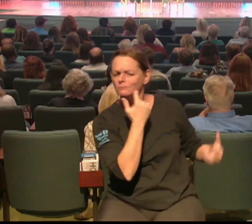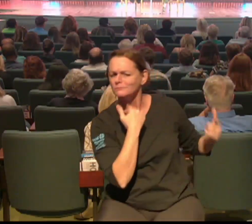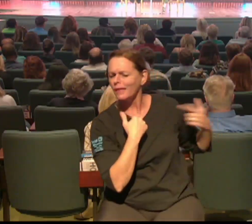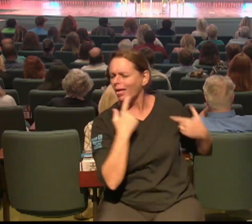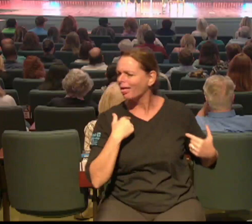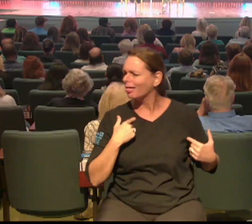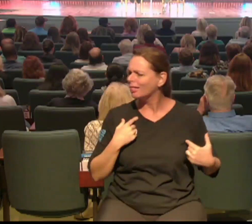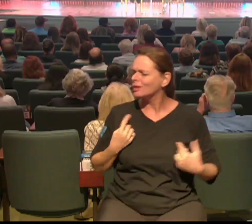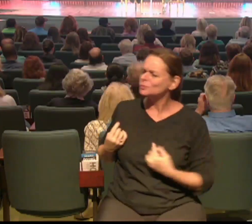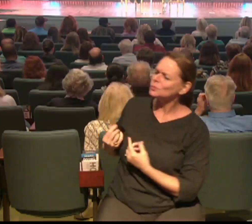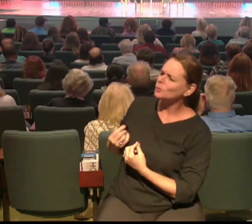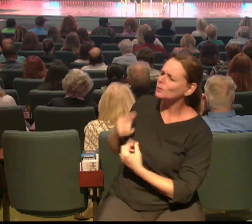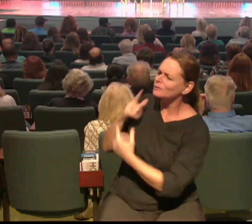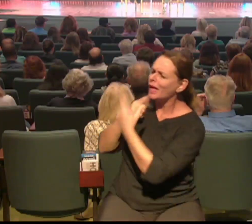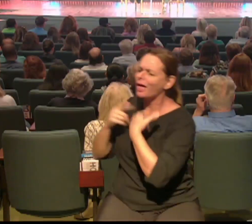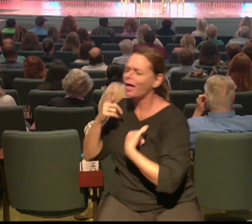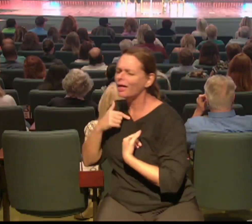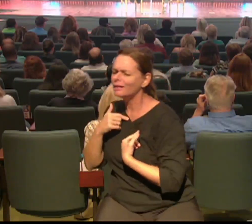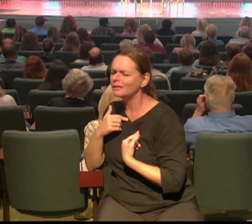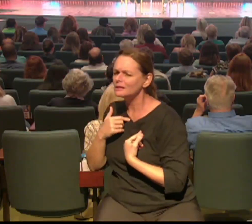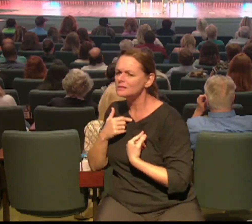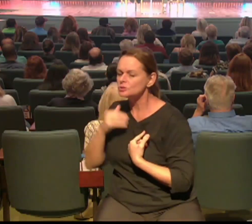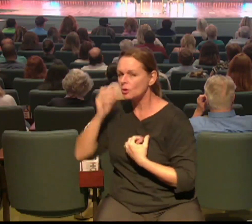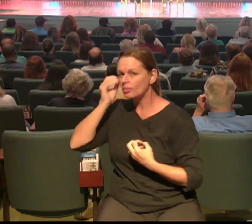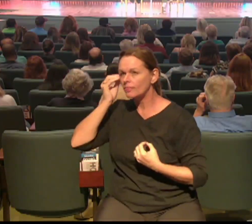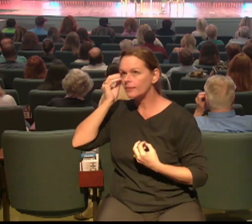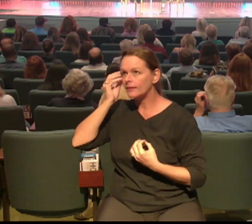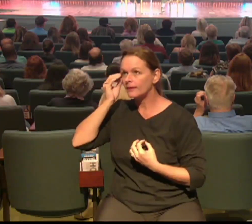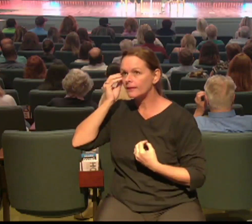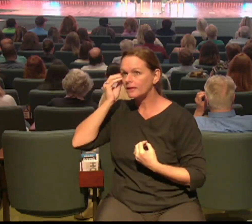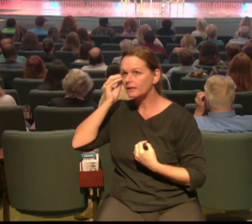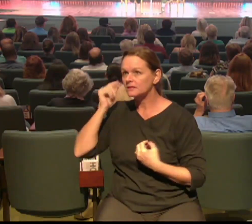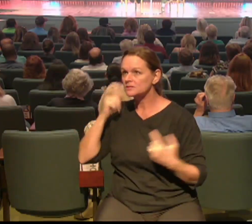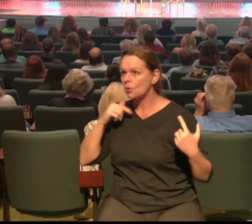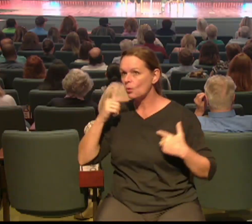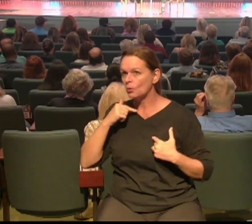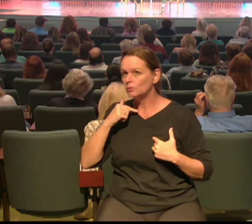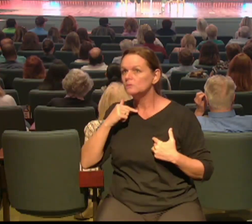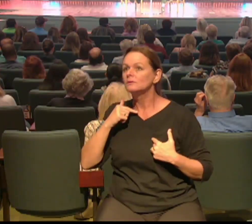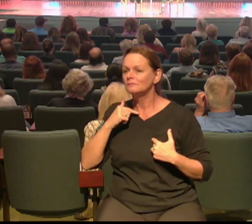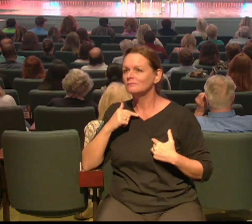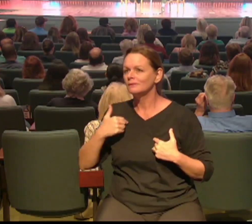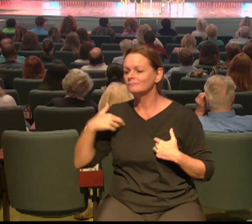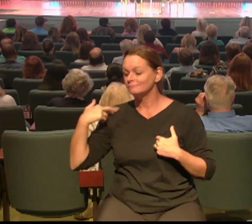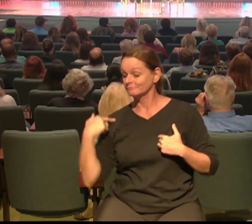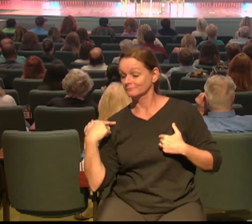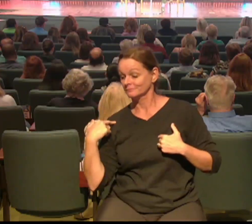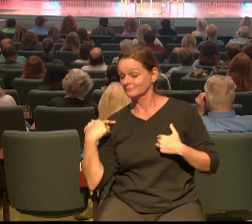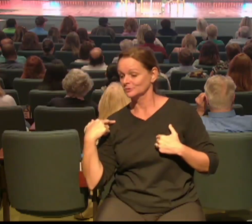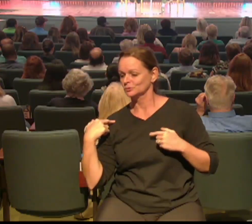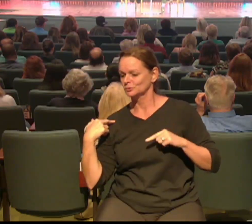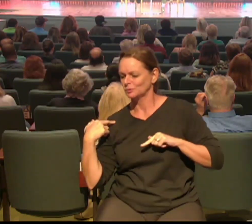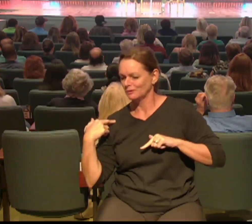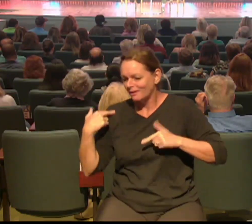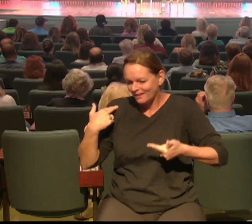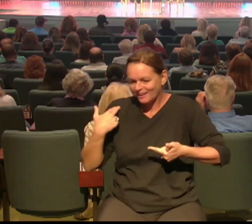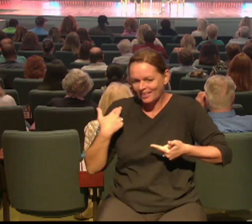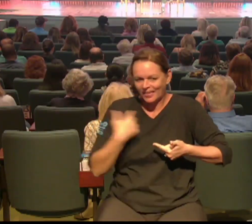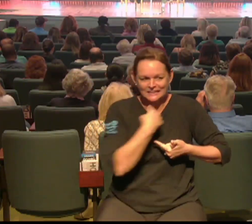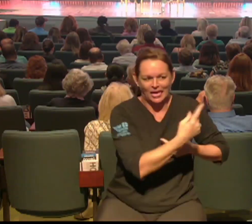are a Christ follower today, I want you to know something. You are someone's messenger. You are someone's messenger.